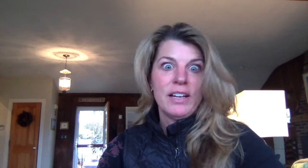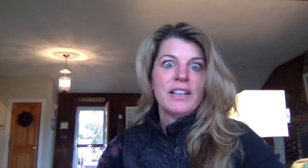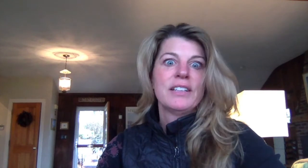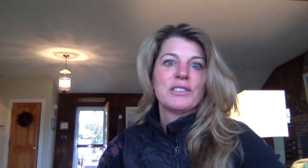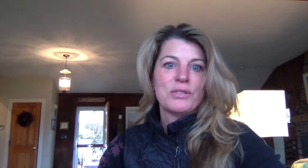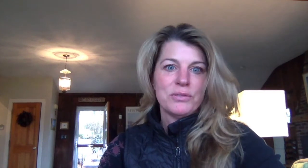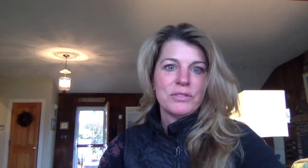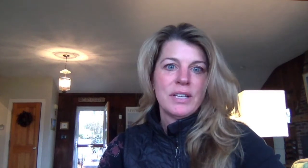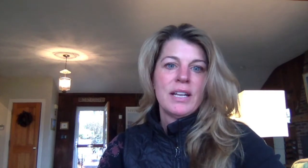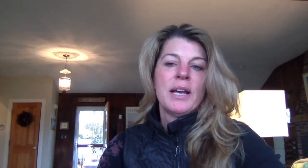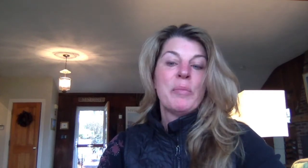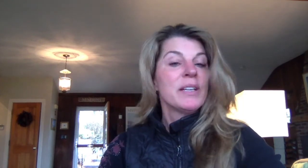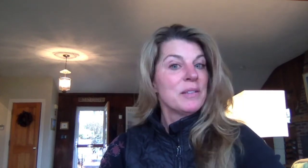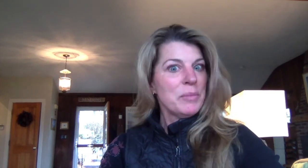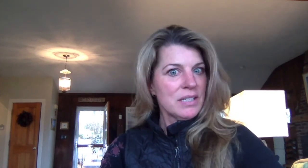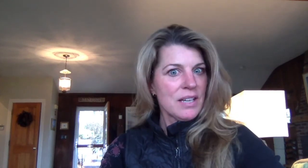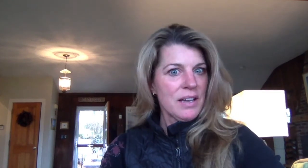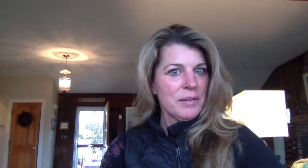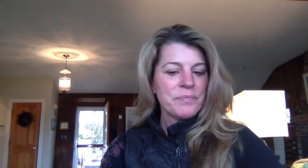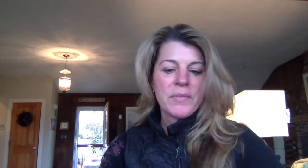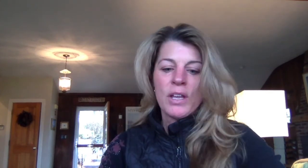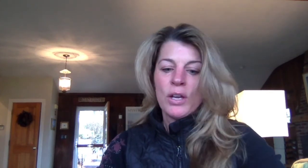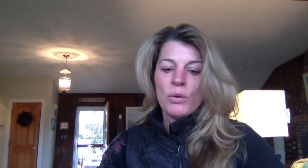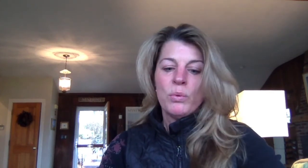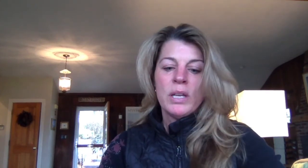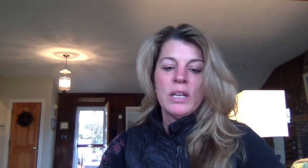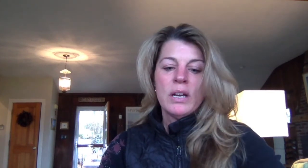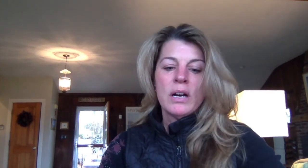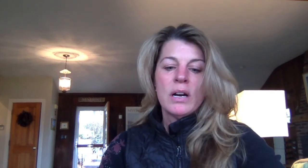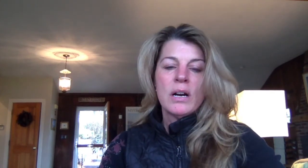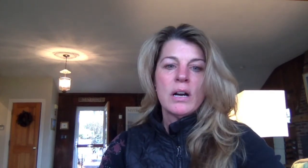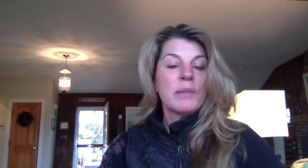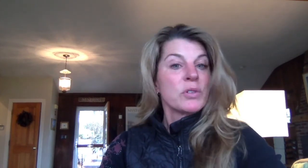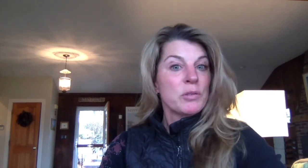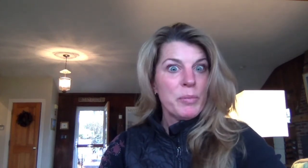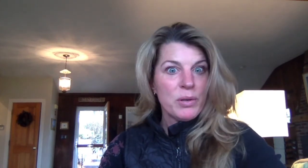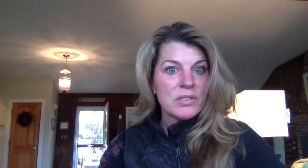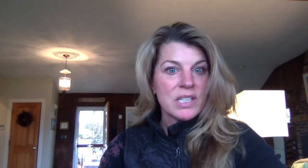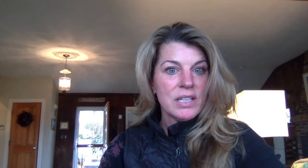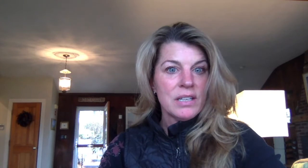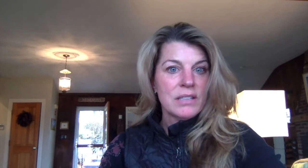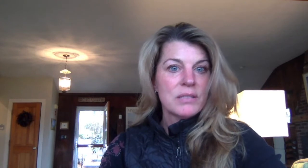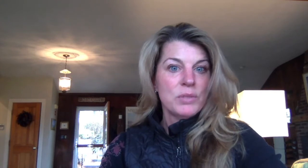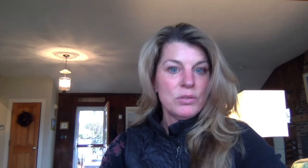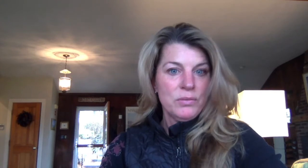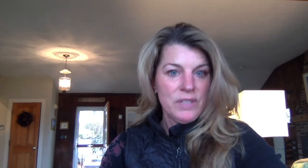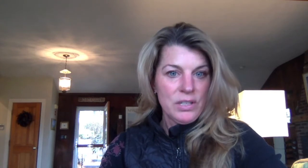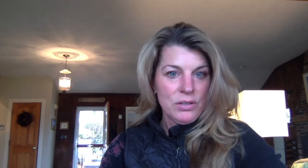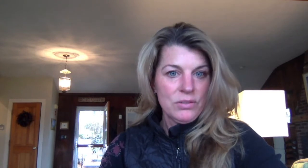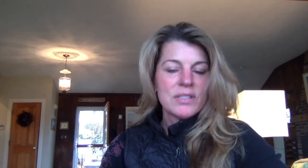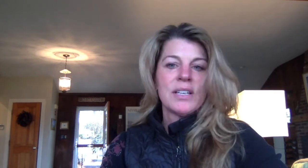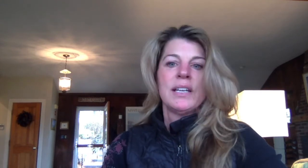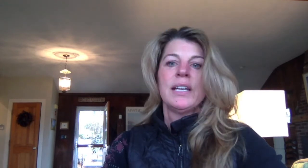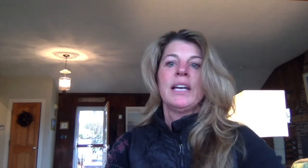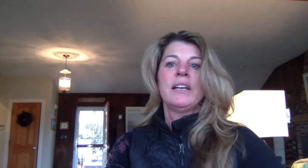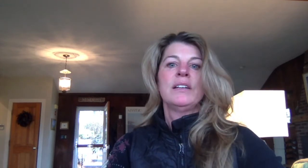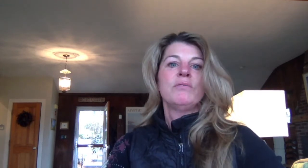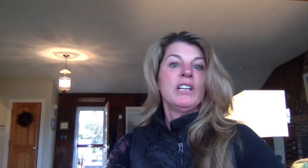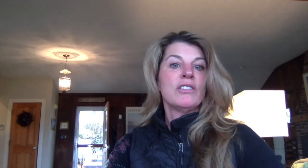soon but in the meantime we are I'm going to be posting some YouTube videos and reading